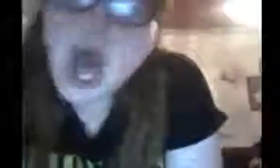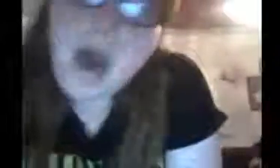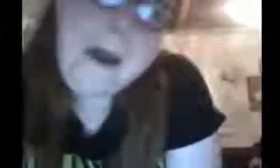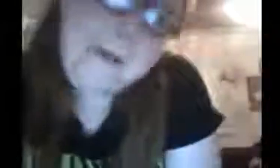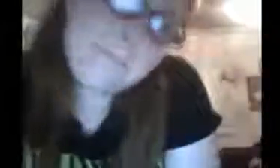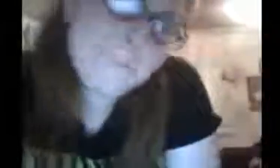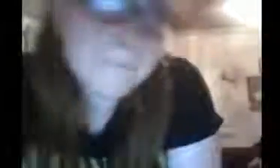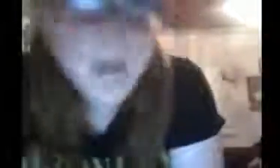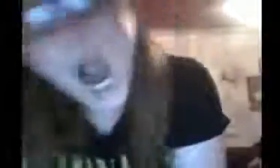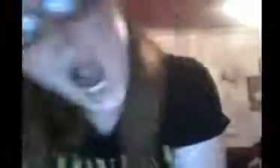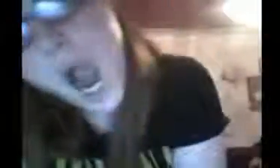Okay, number...